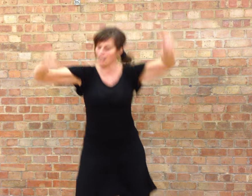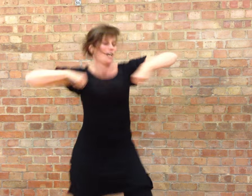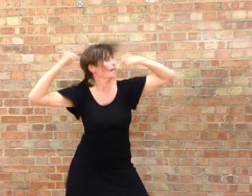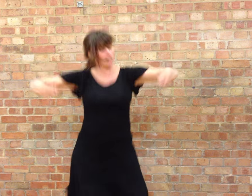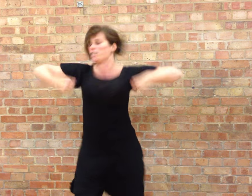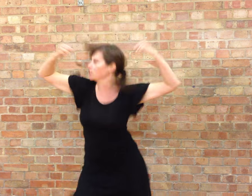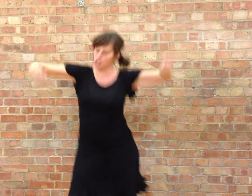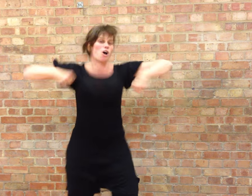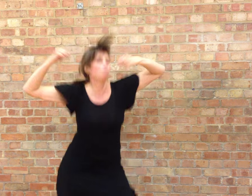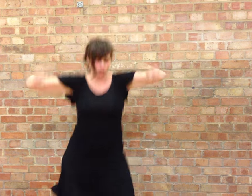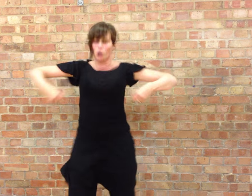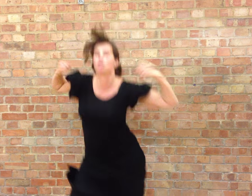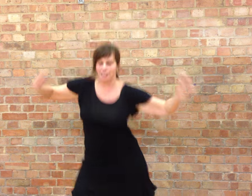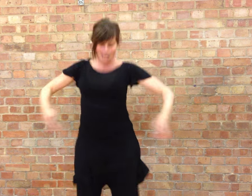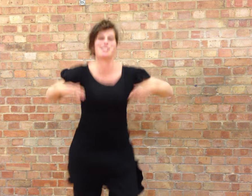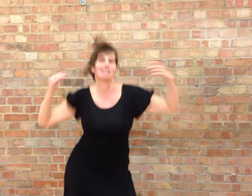you just go beyond that.